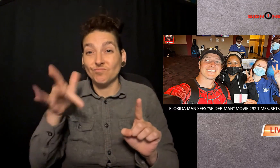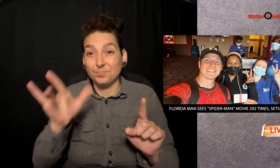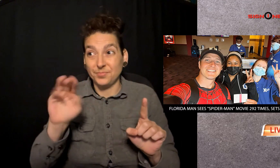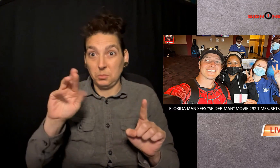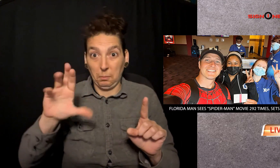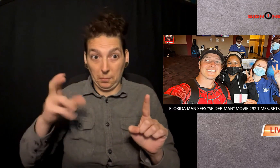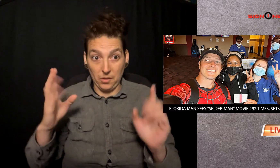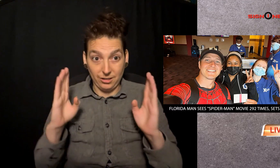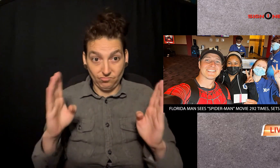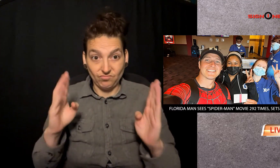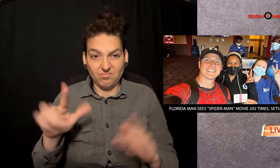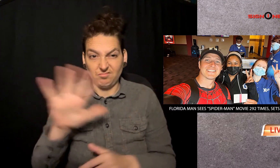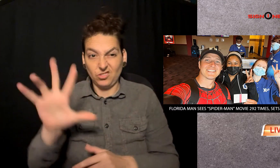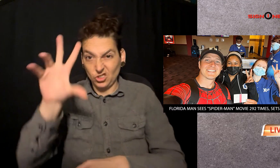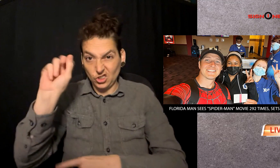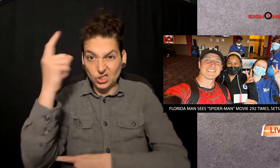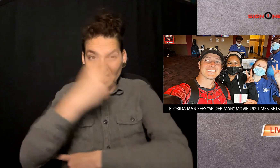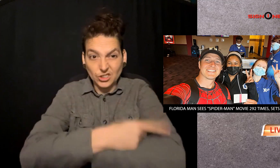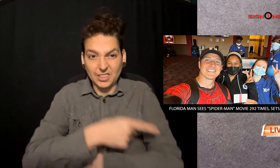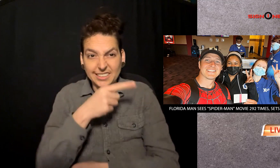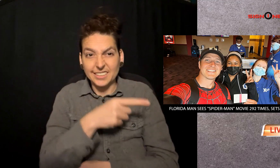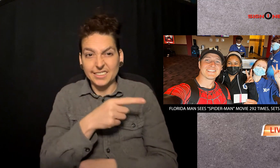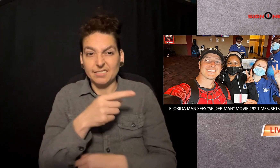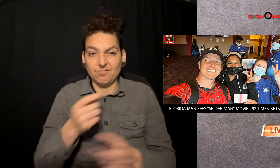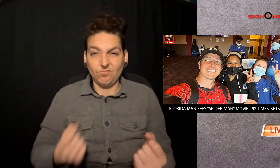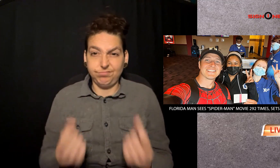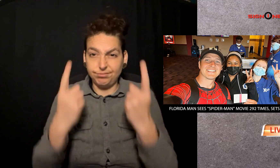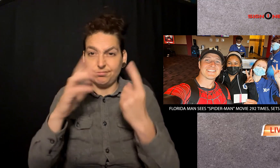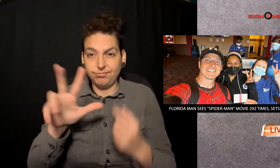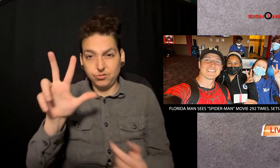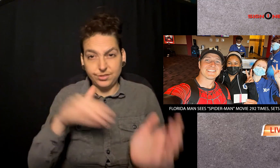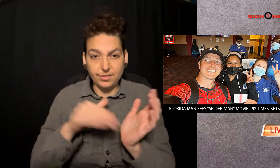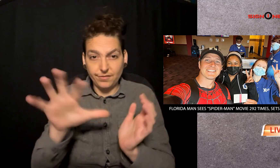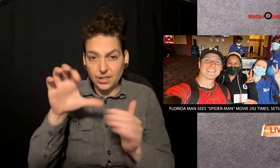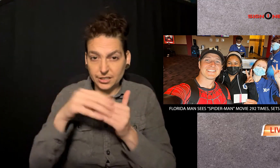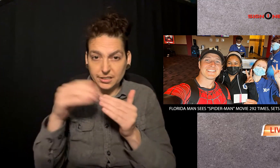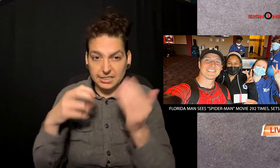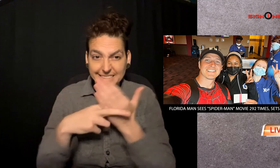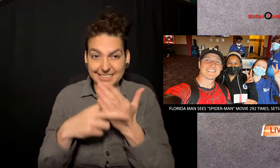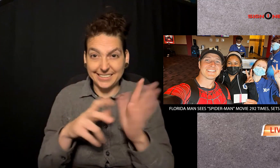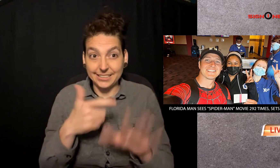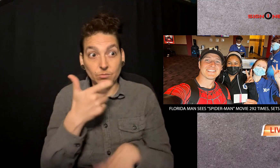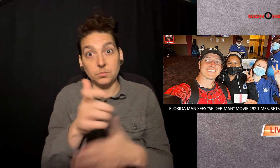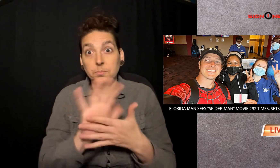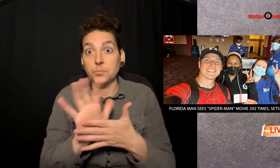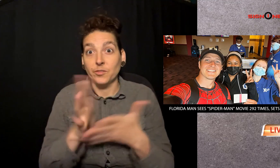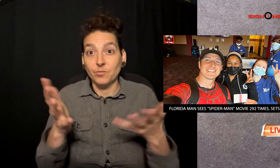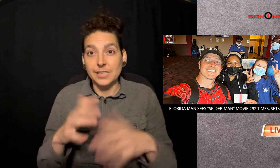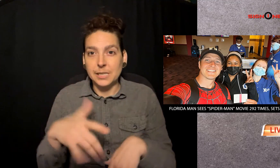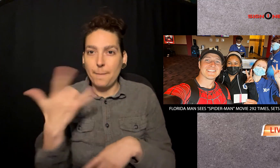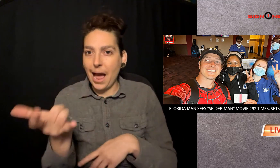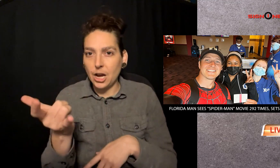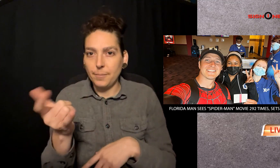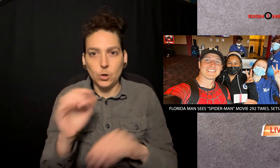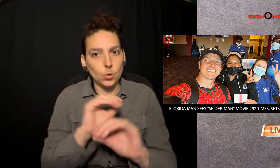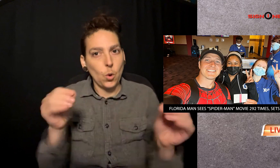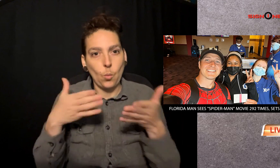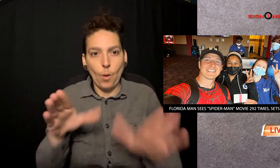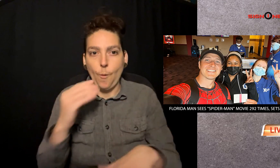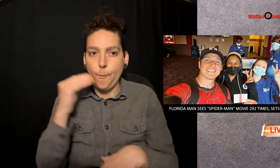From mid-December to mid-March, he spent 720 hours, that's about 30 days, and nearly